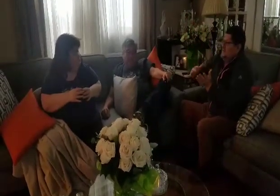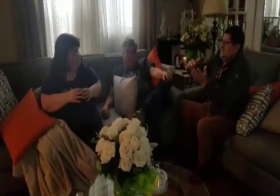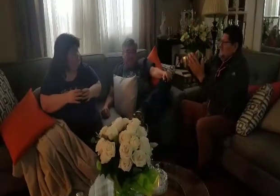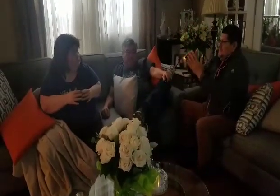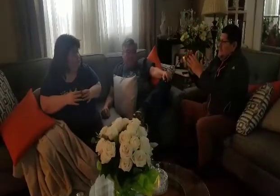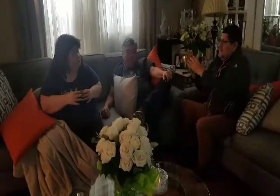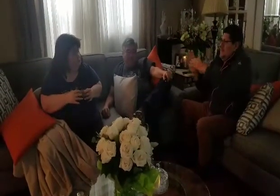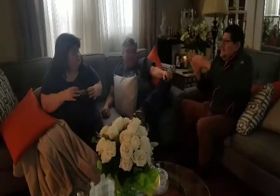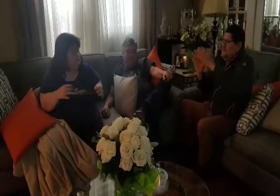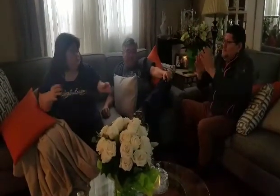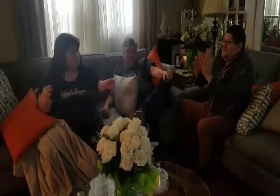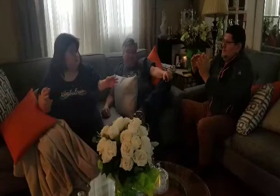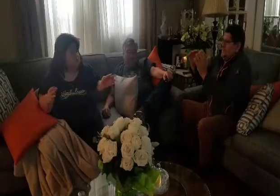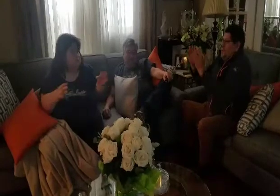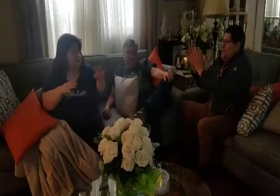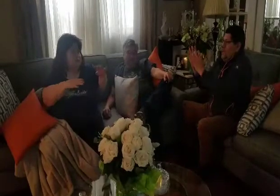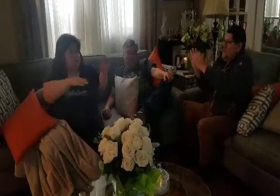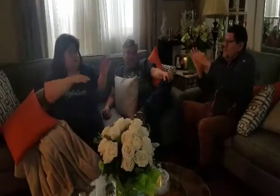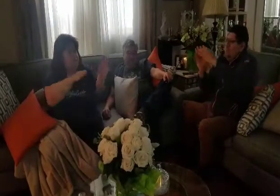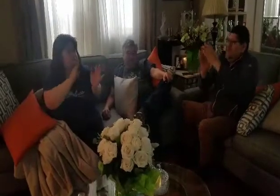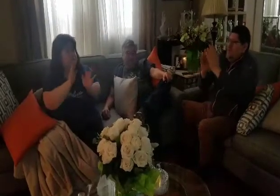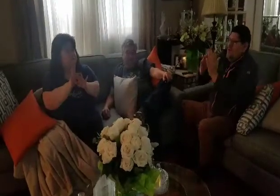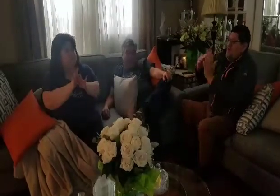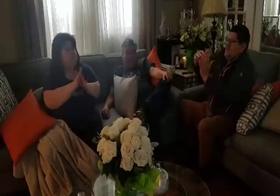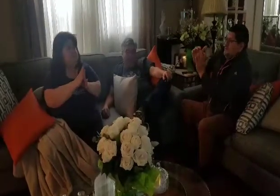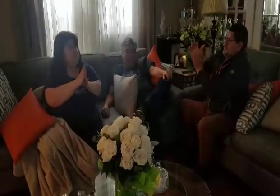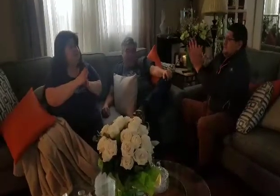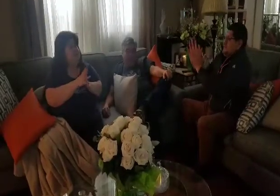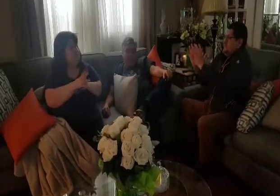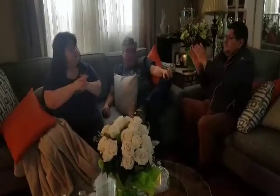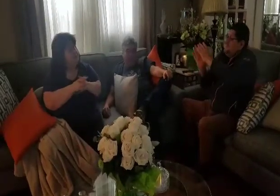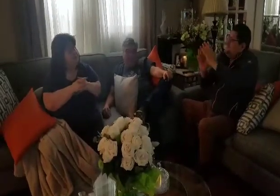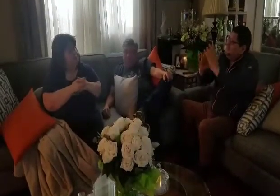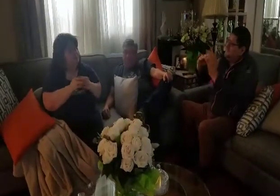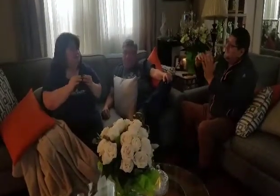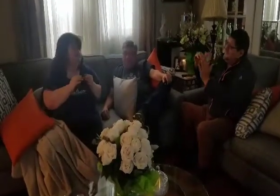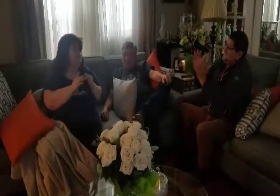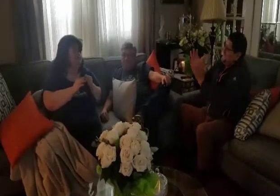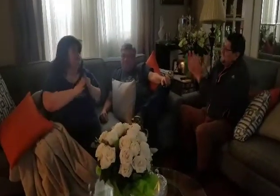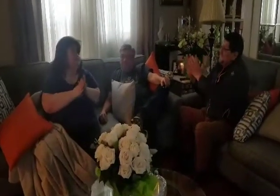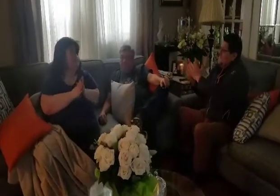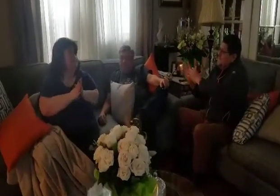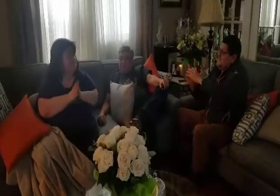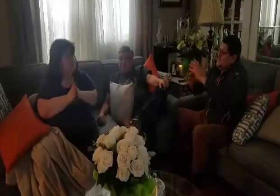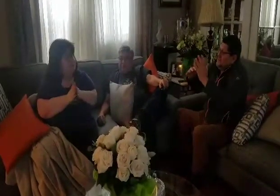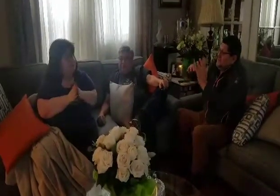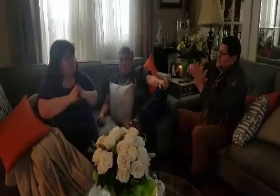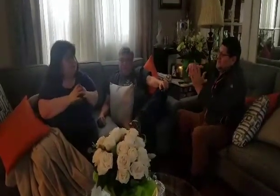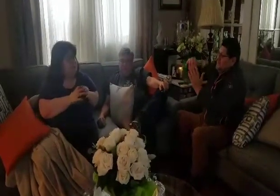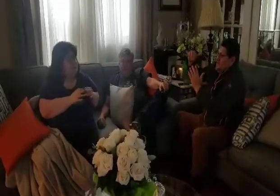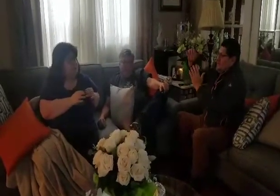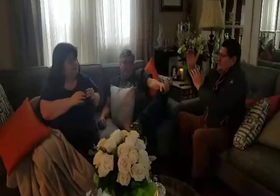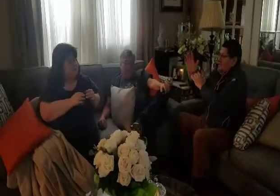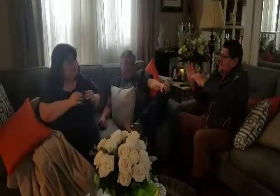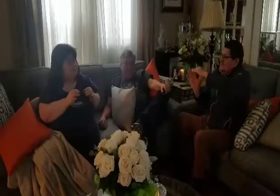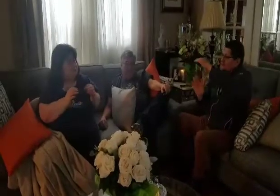Why, oh why can't I, I